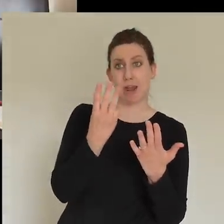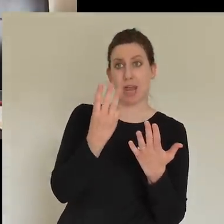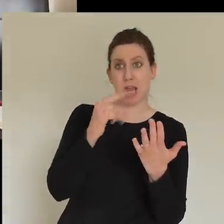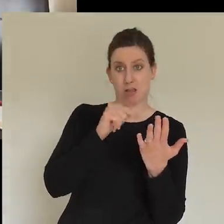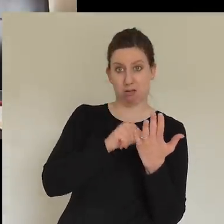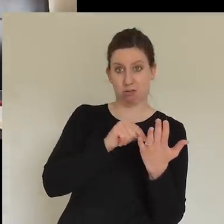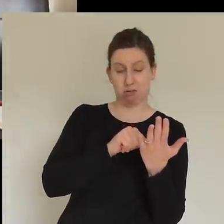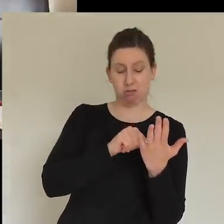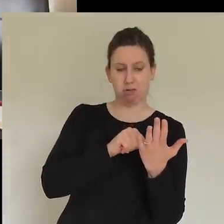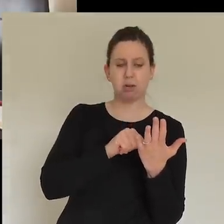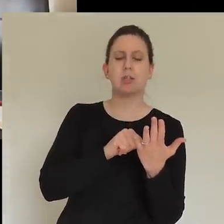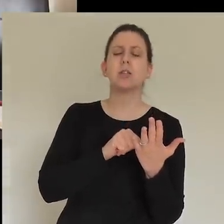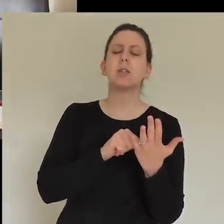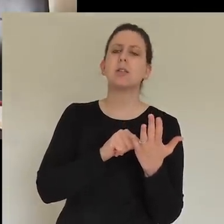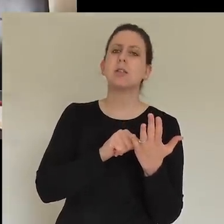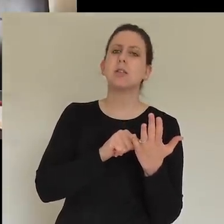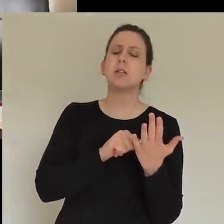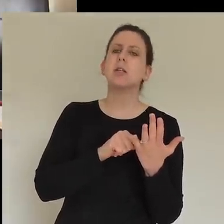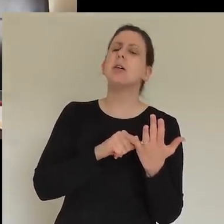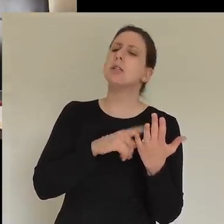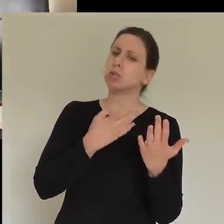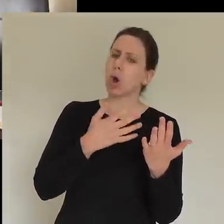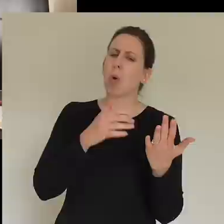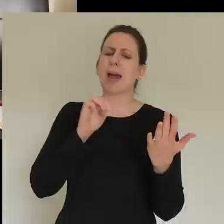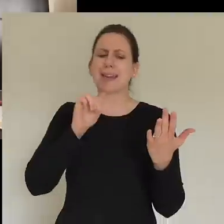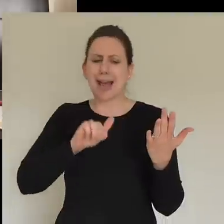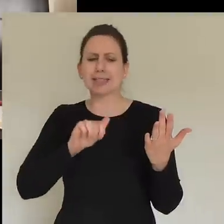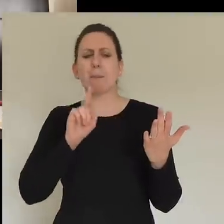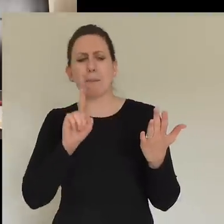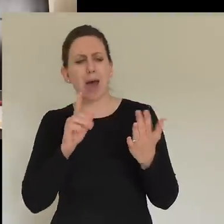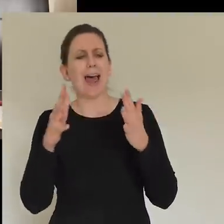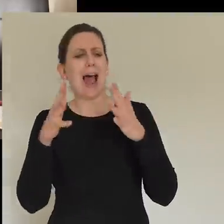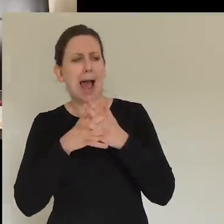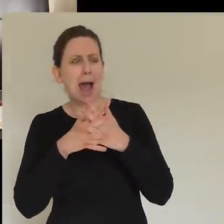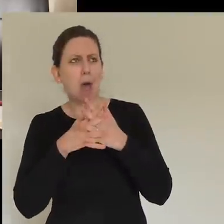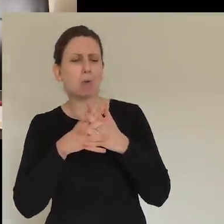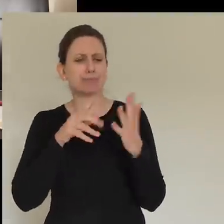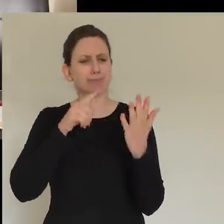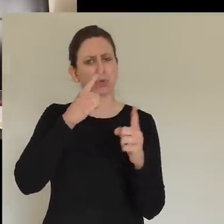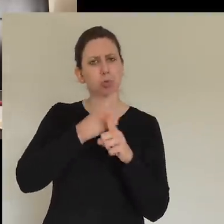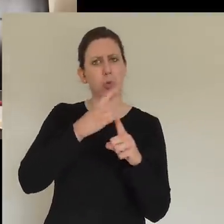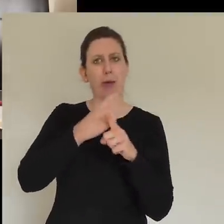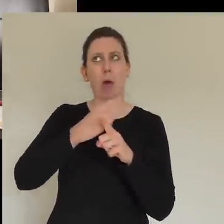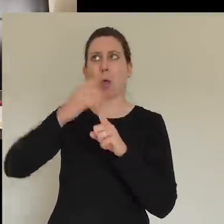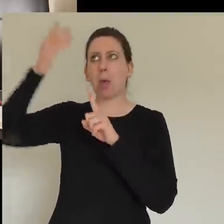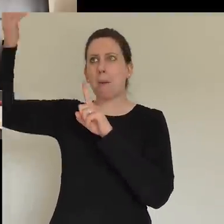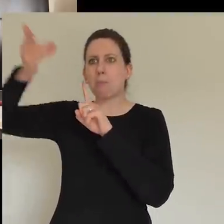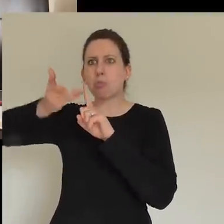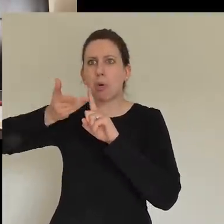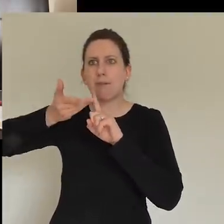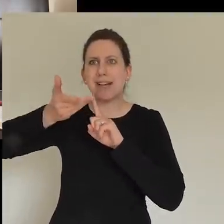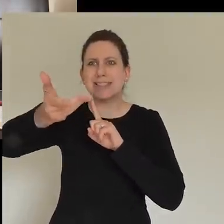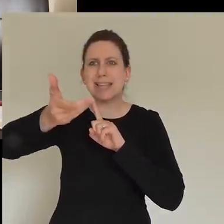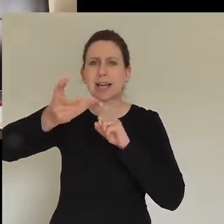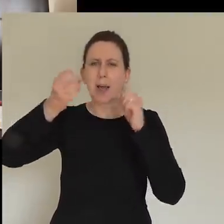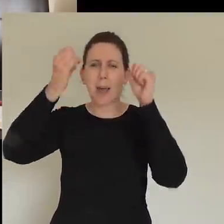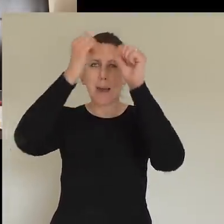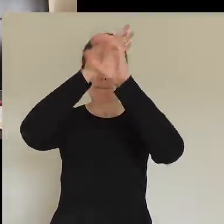And we just talk in the Yes But How here about extending your prophetic imagination and thinking, you know,